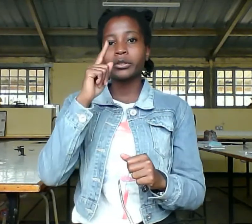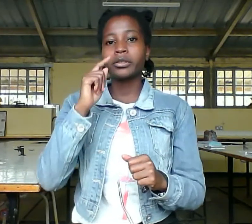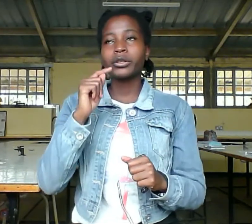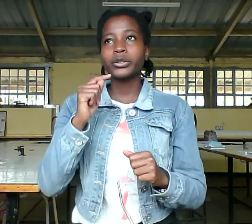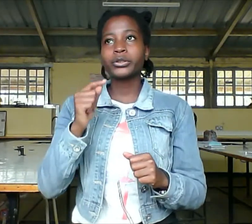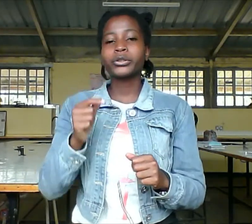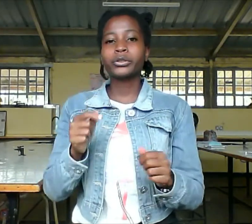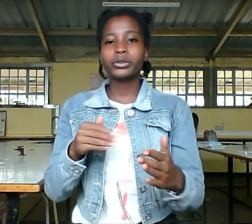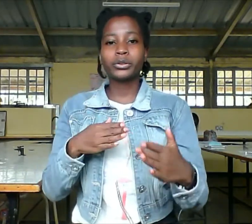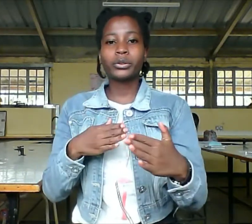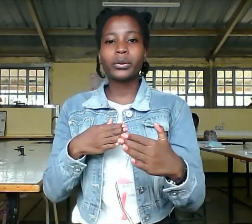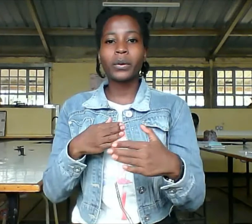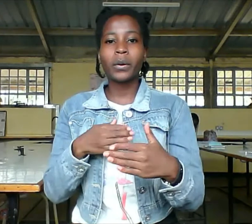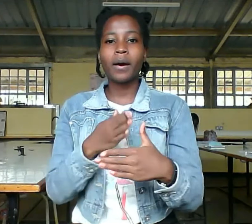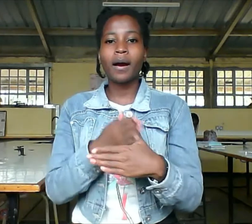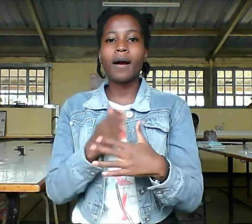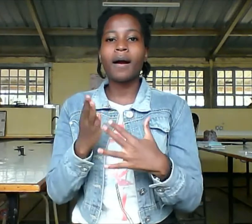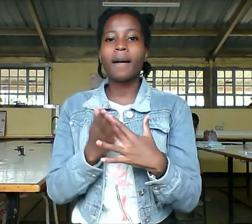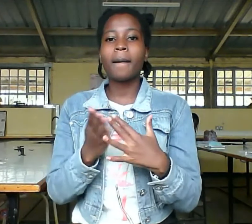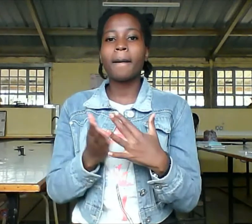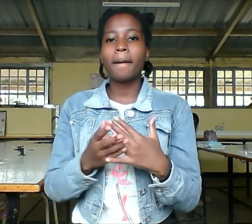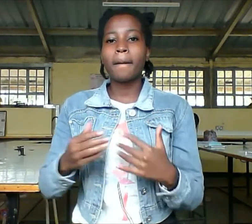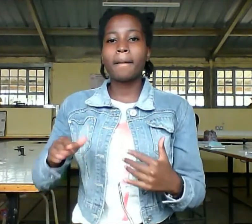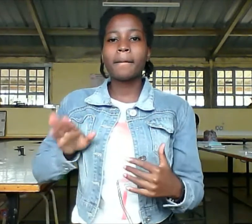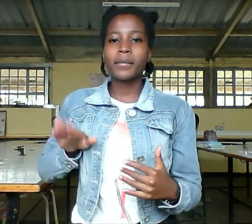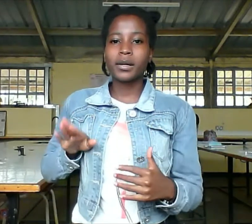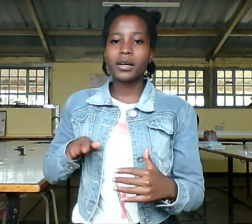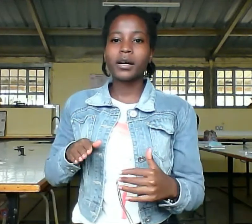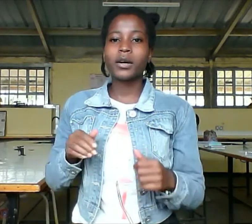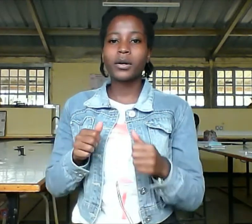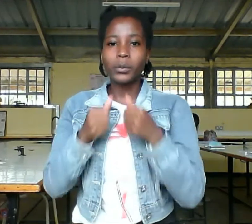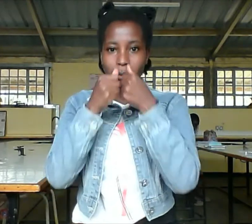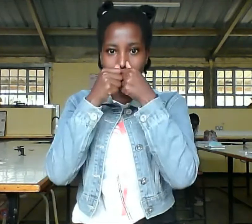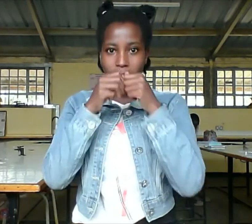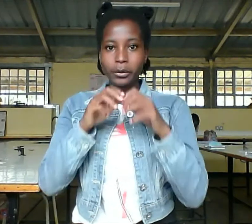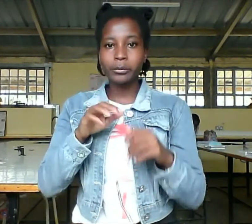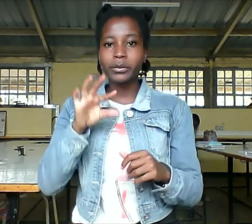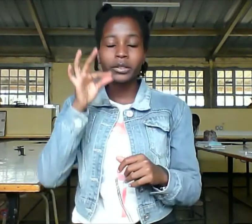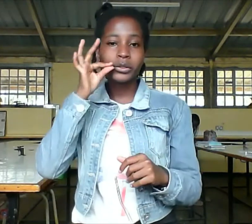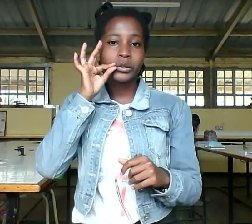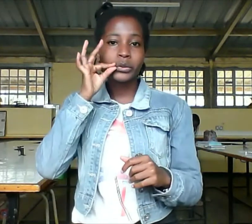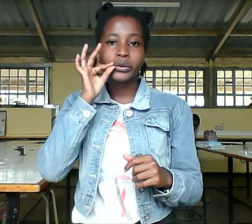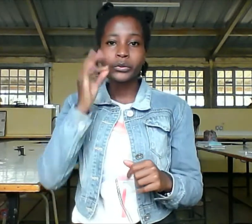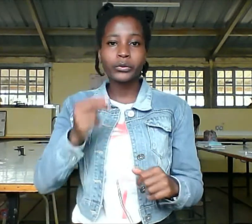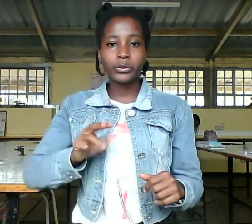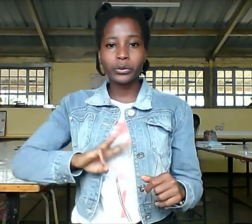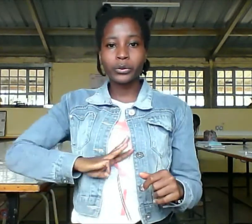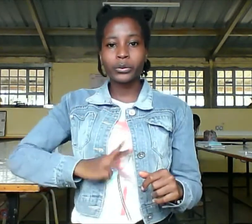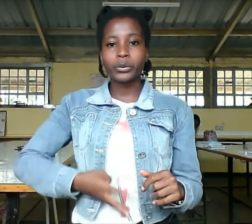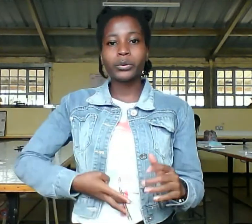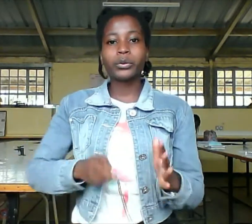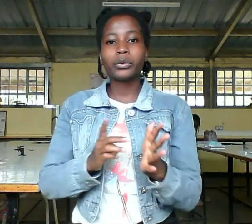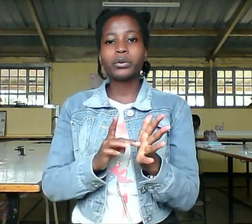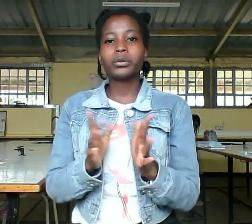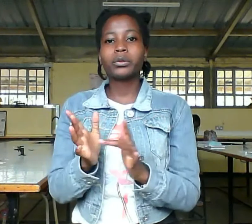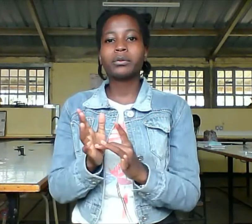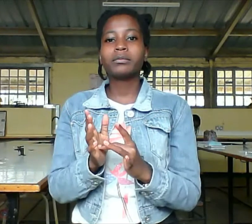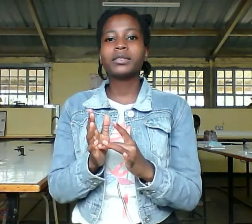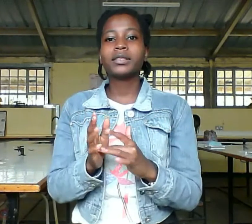blessed is the fruit of your womb. Jesus, Holy Mary, Mother of God, pray for